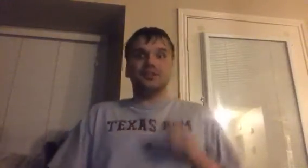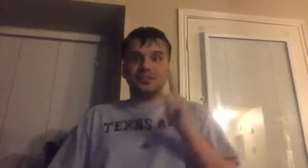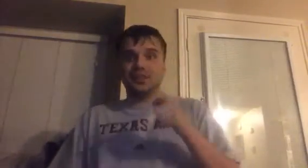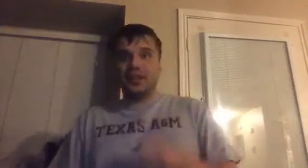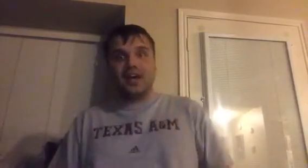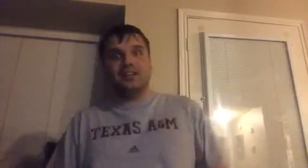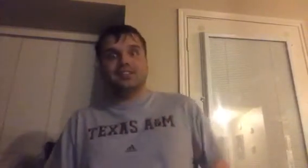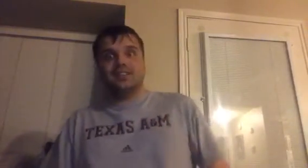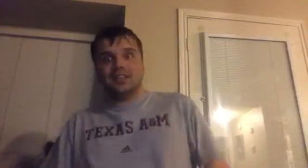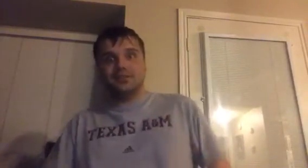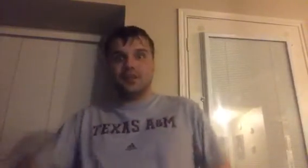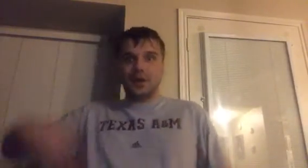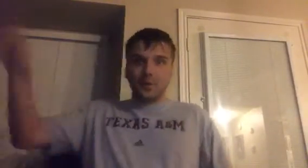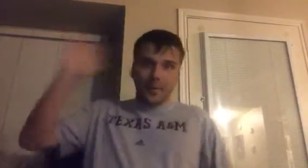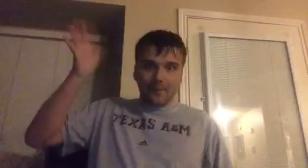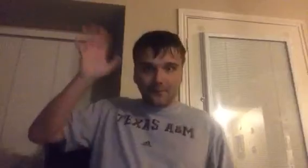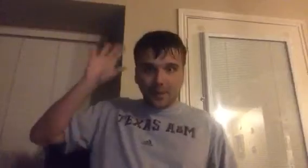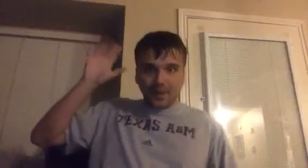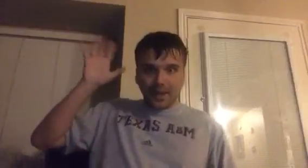see you guys at the next video bye bye